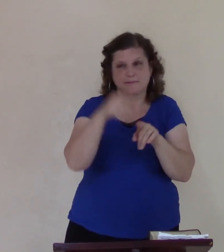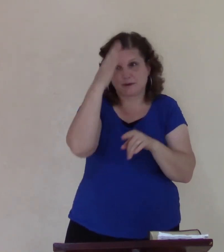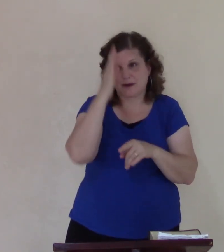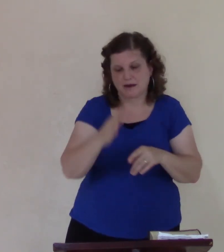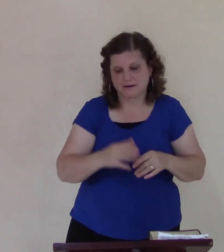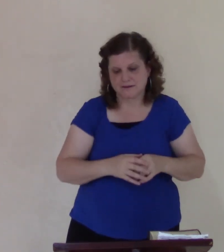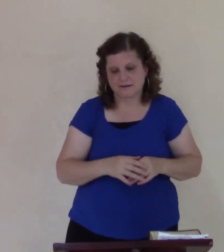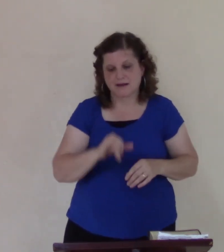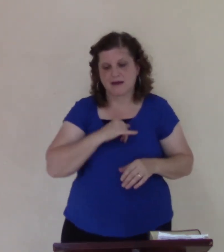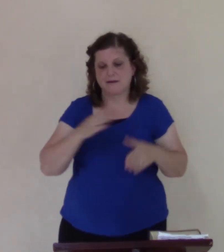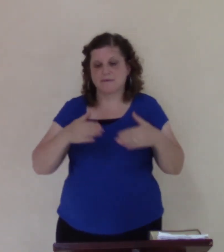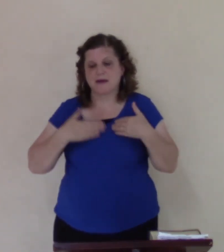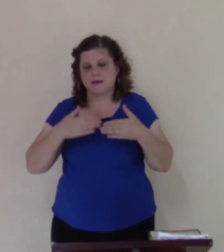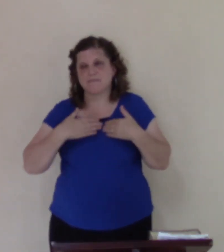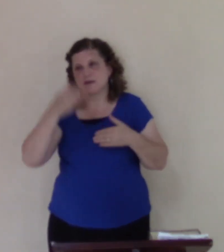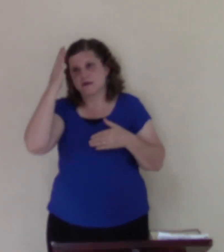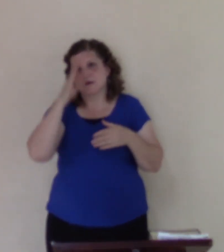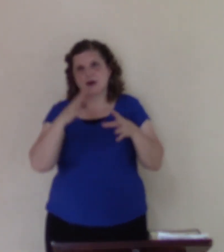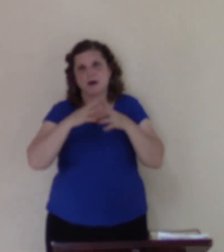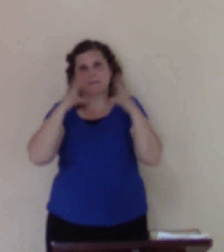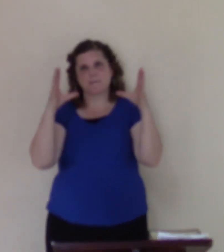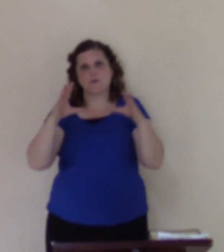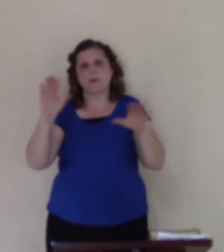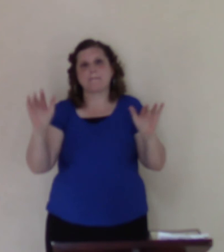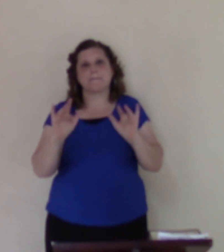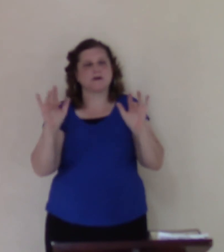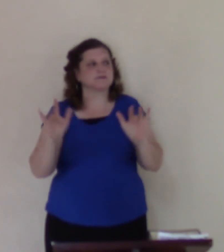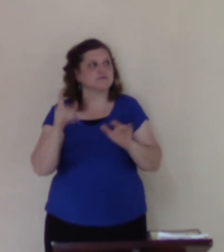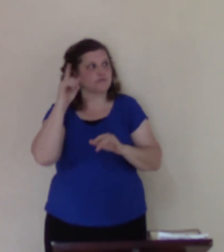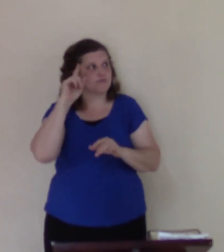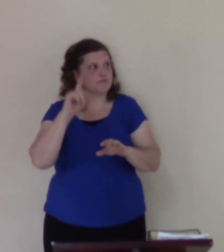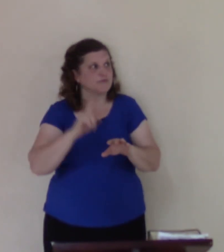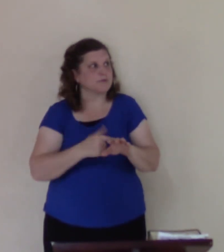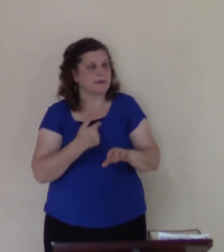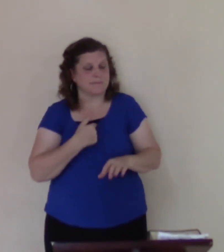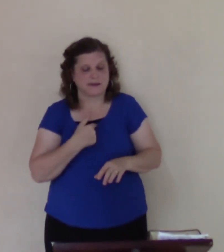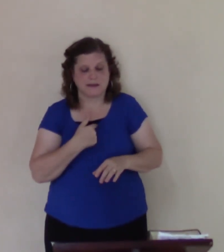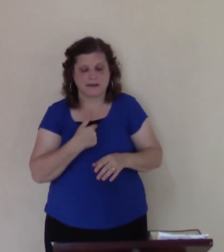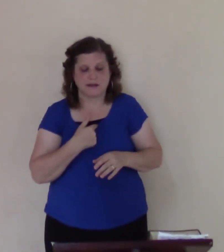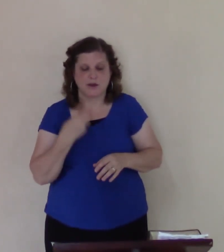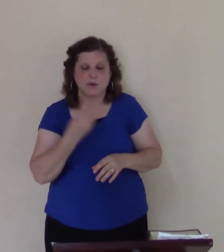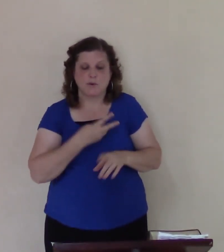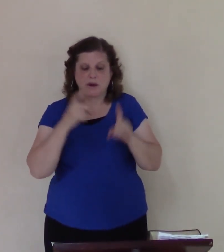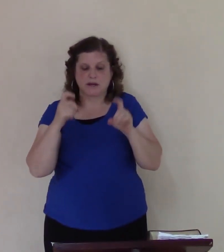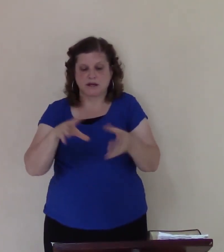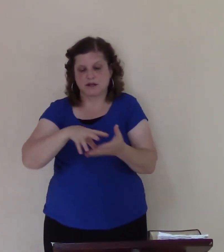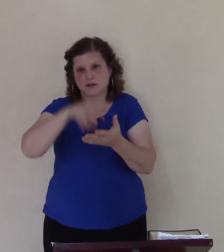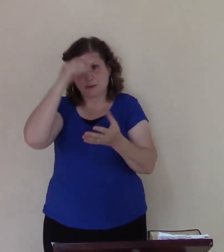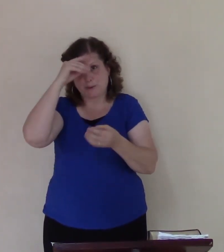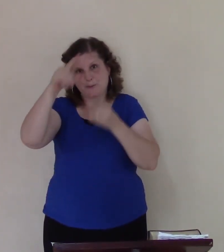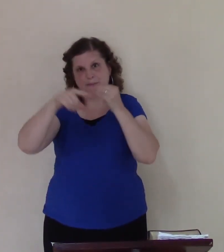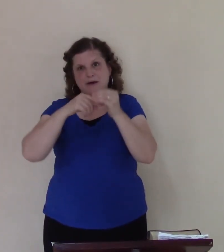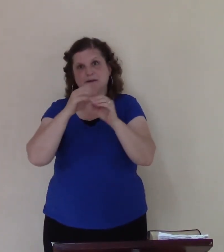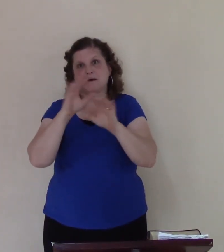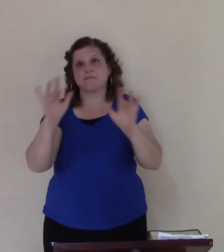glad God is more merciful and we need to learn about mercy we need to learn about the love of God that we deserve life